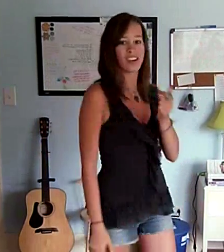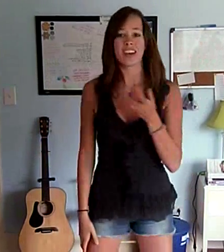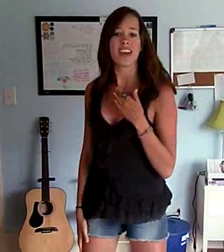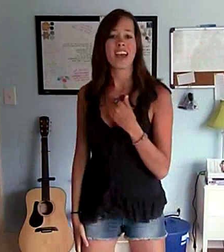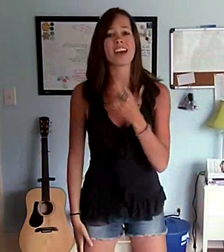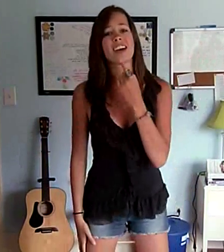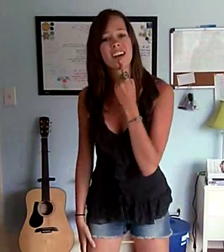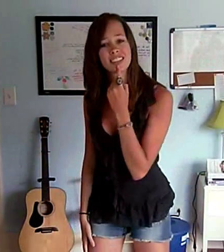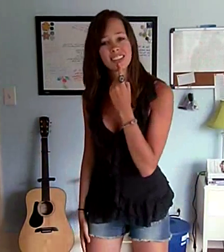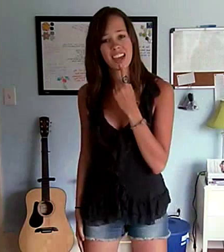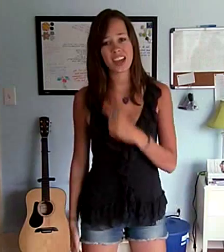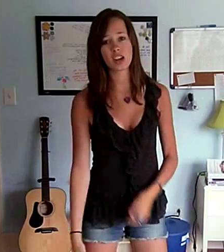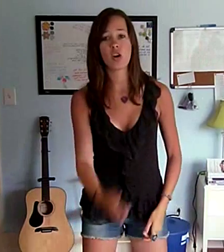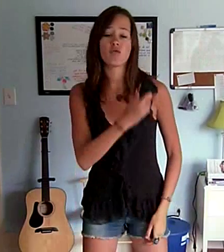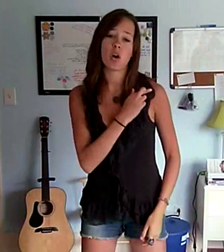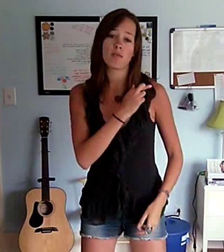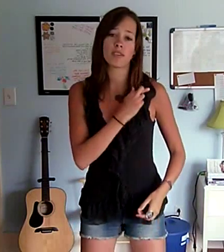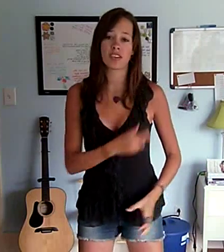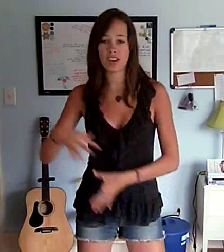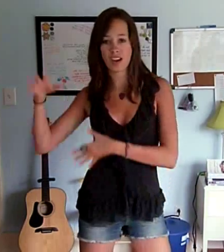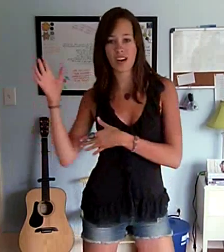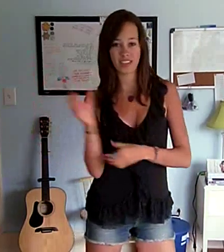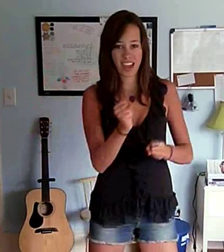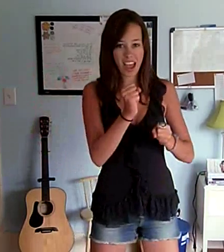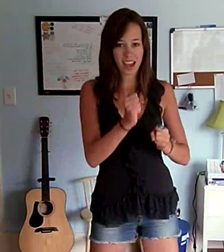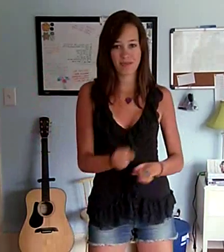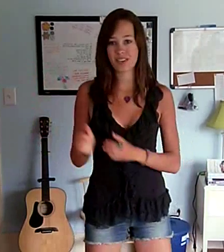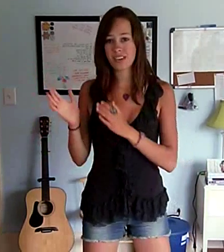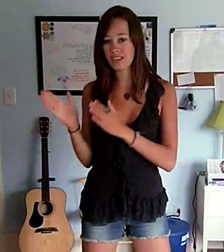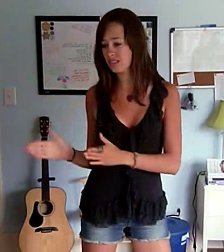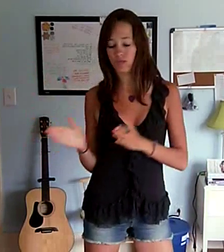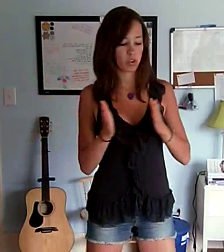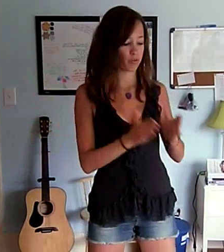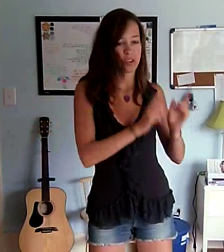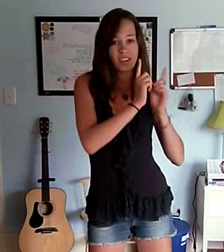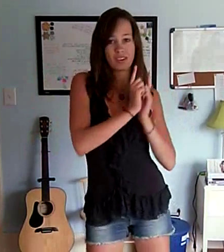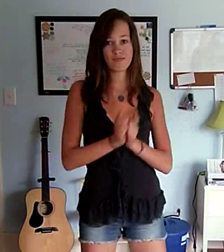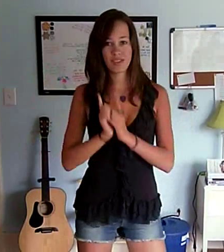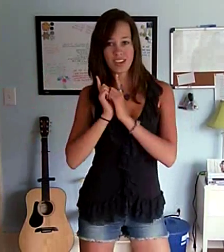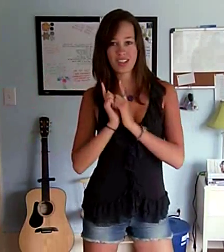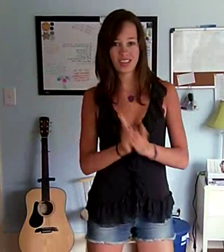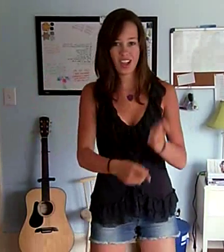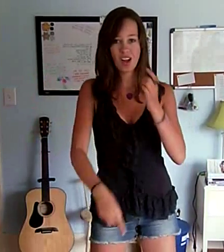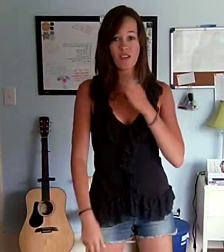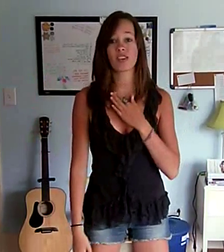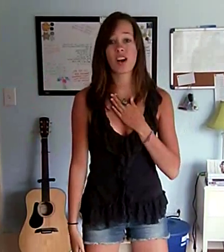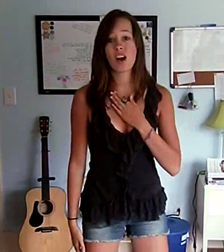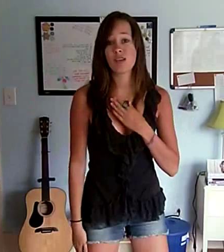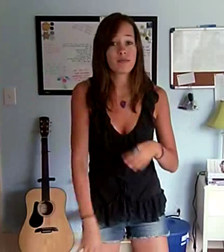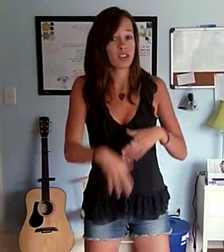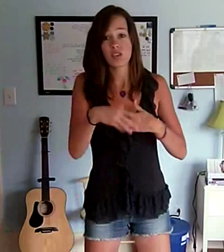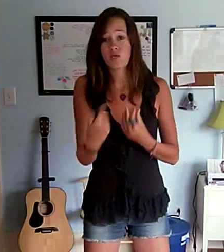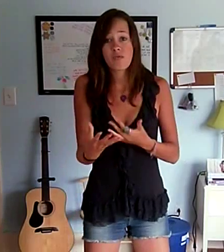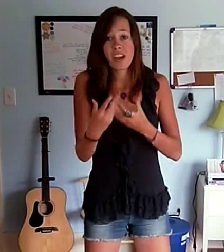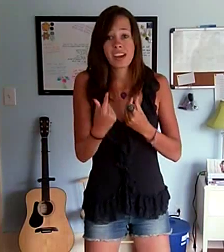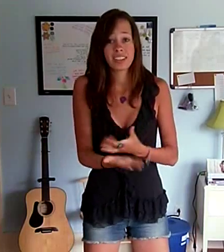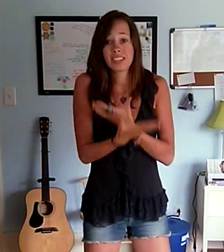And I said, Romeo, take me somewhere We can be alone, I'll be waiting